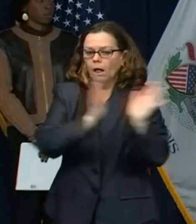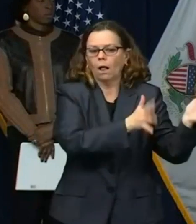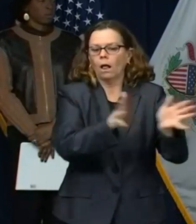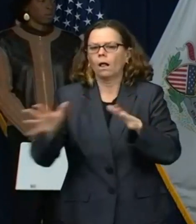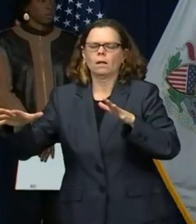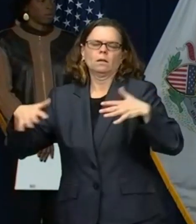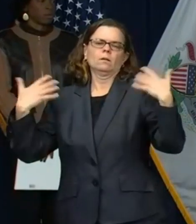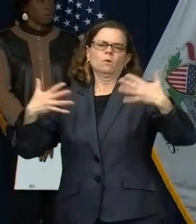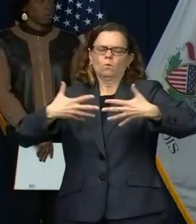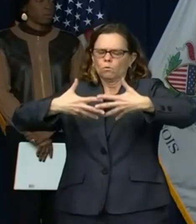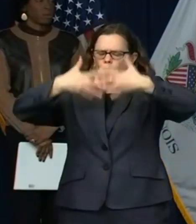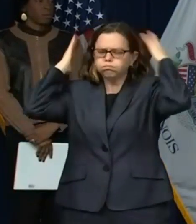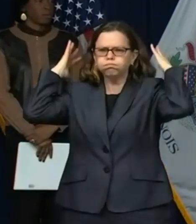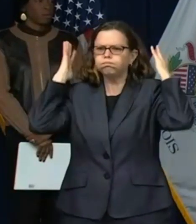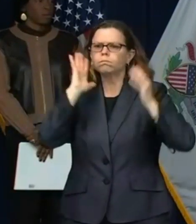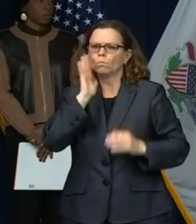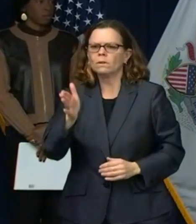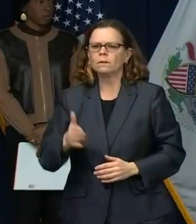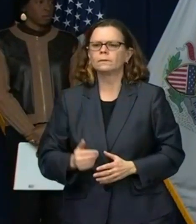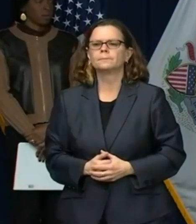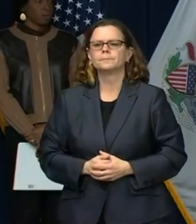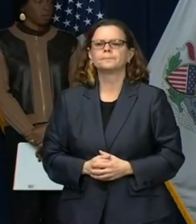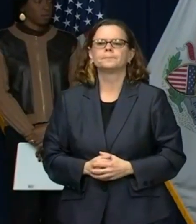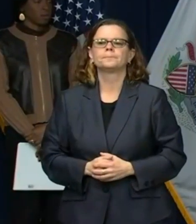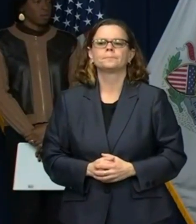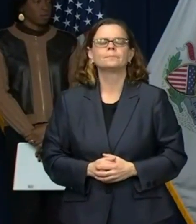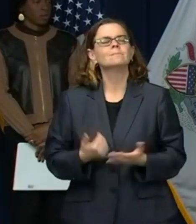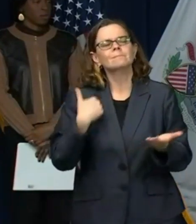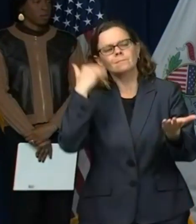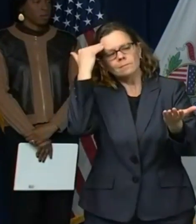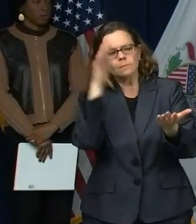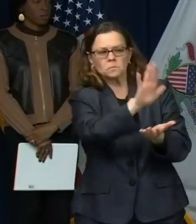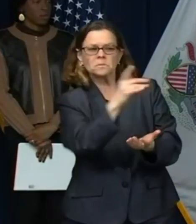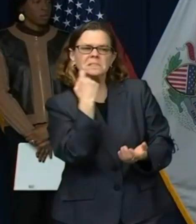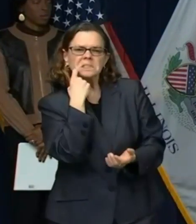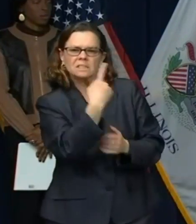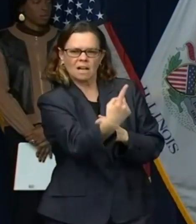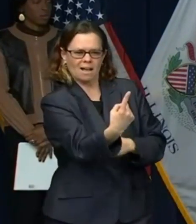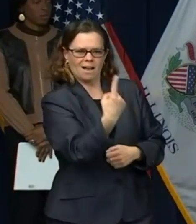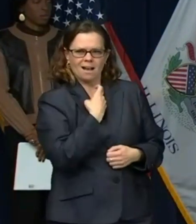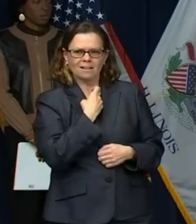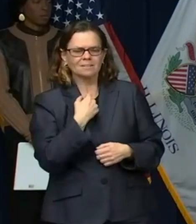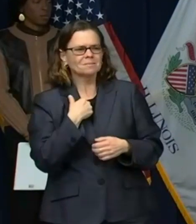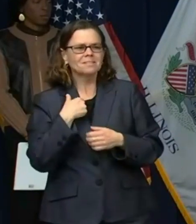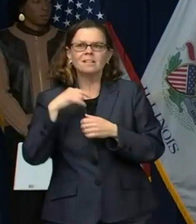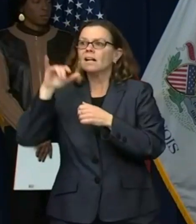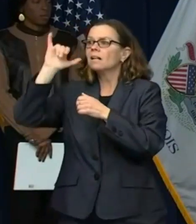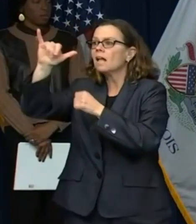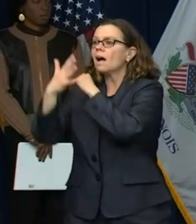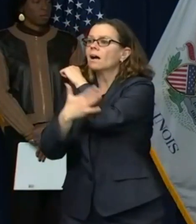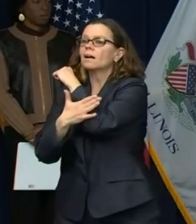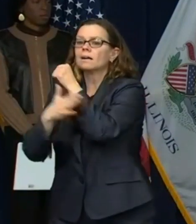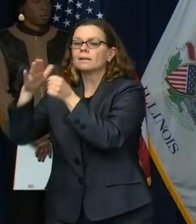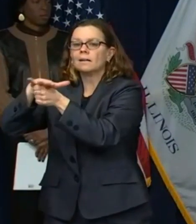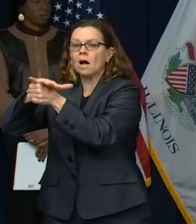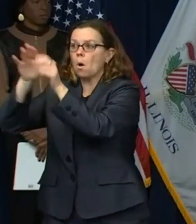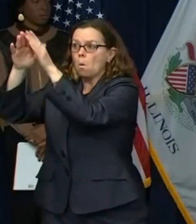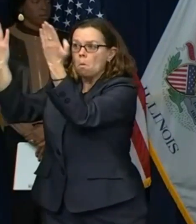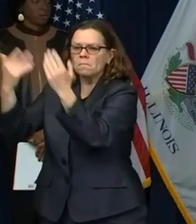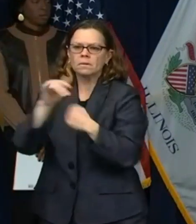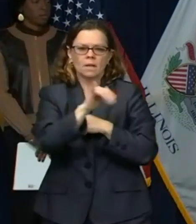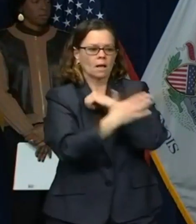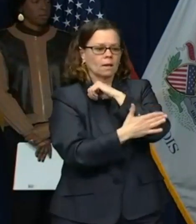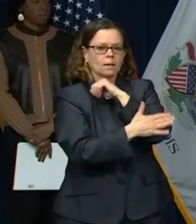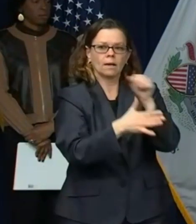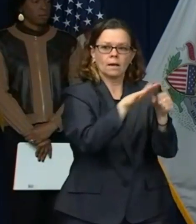between rural areas and the number of infections that are happening there versus urban areas. But again, this,